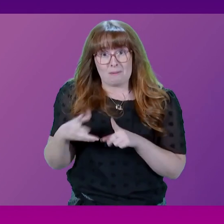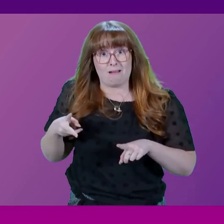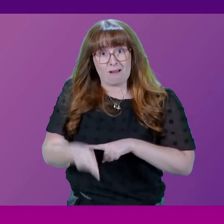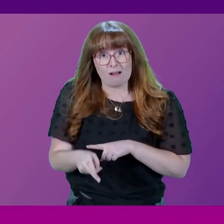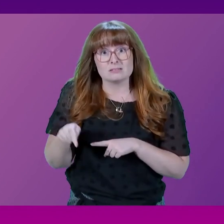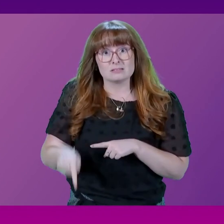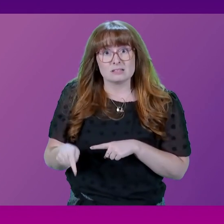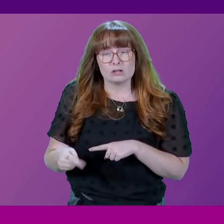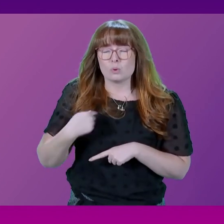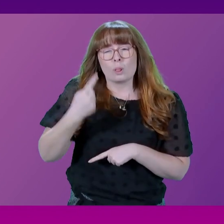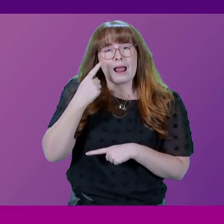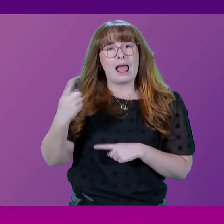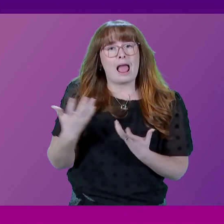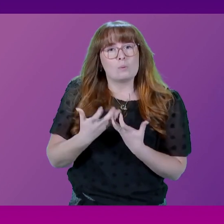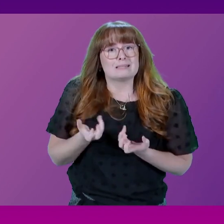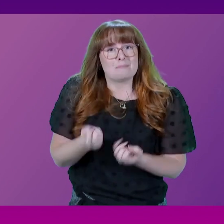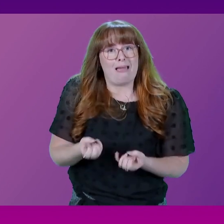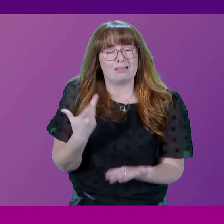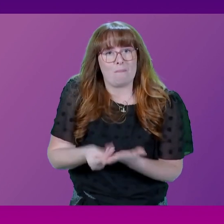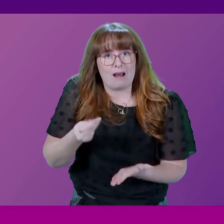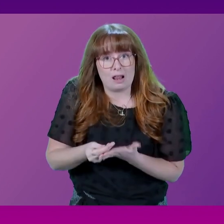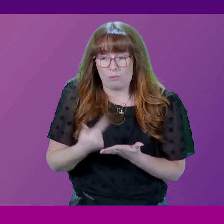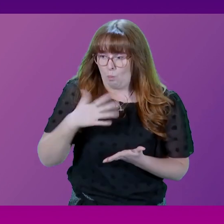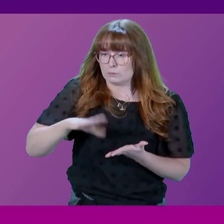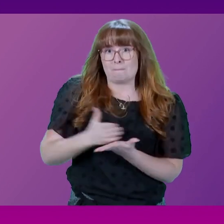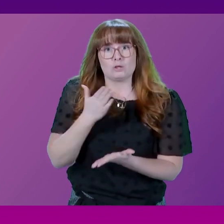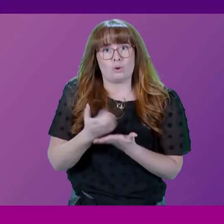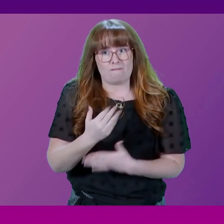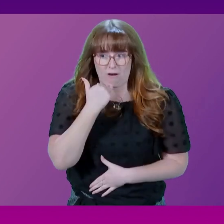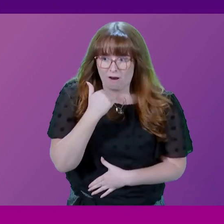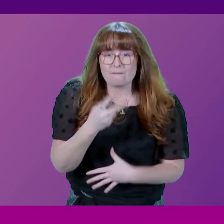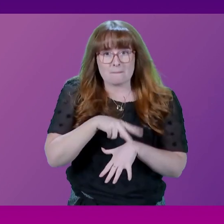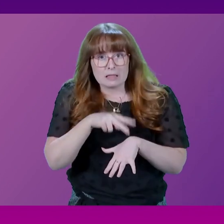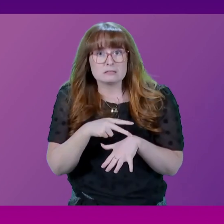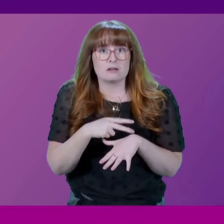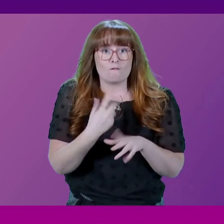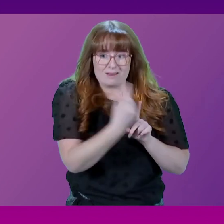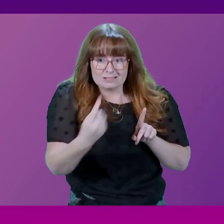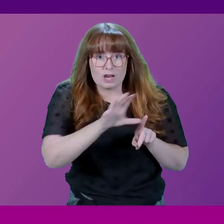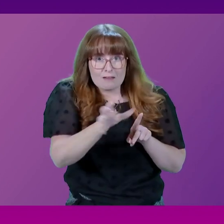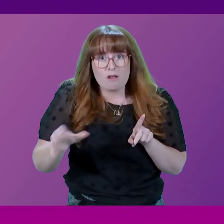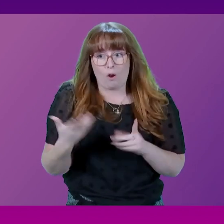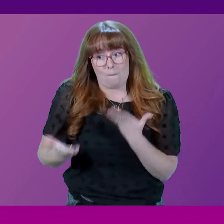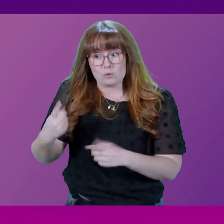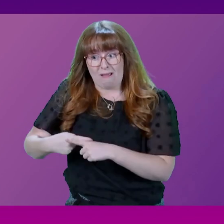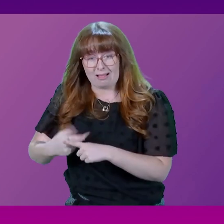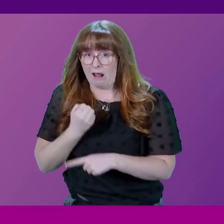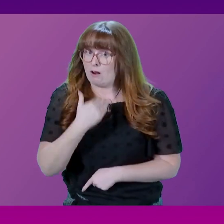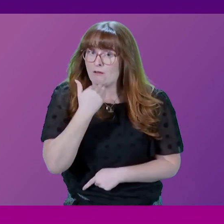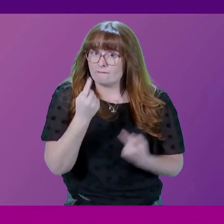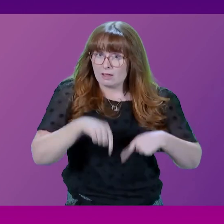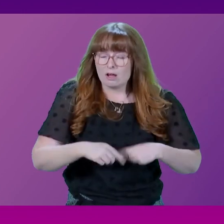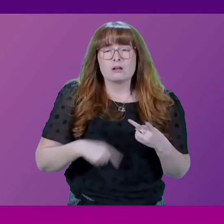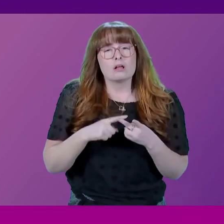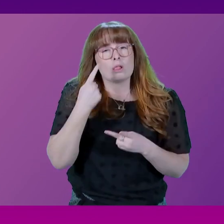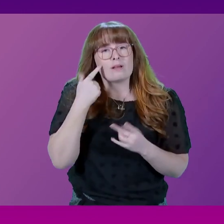are spending that money. Not only are we ensuring that we have more police officers on the beat per head than England. If we look at fair